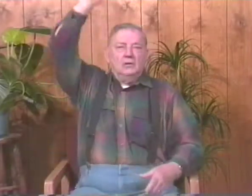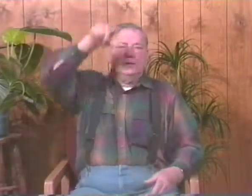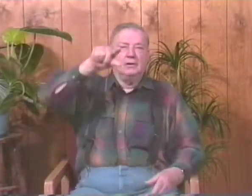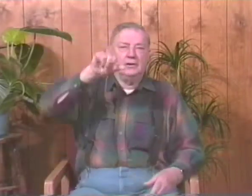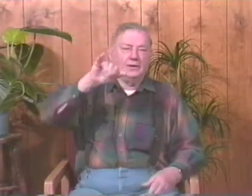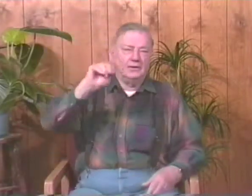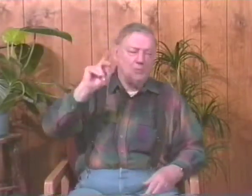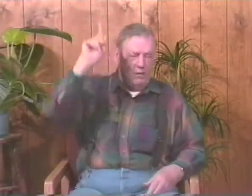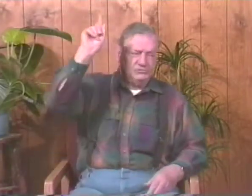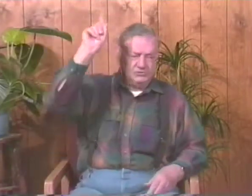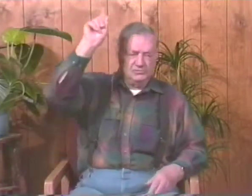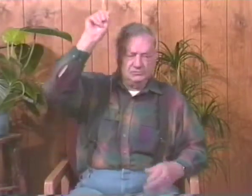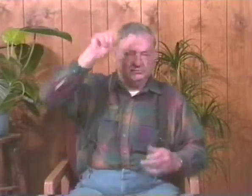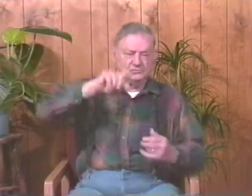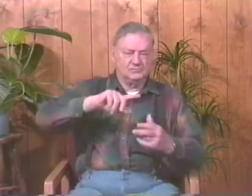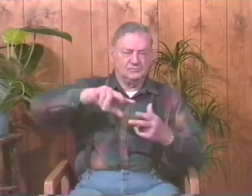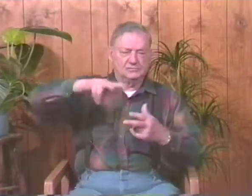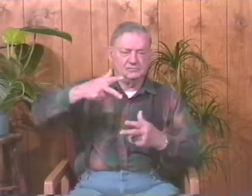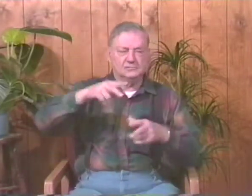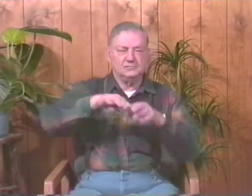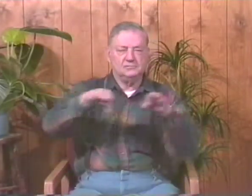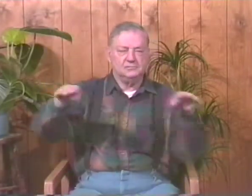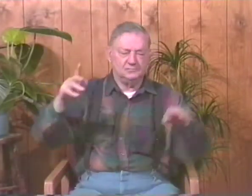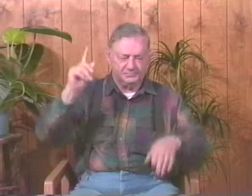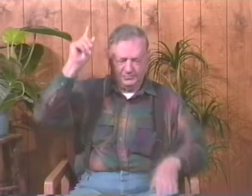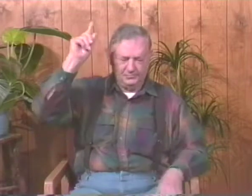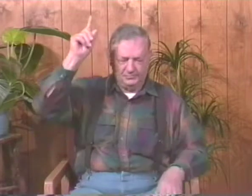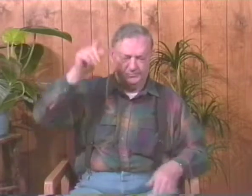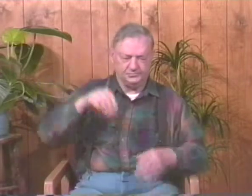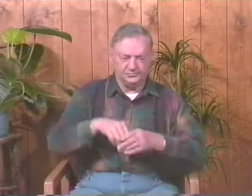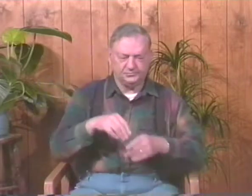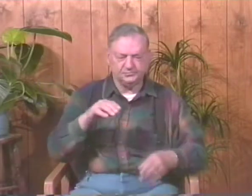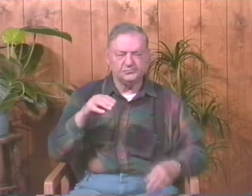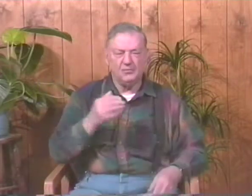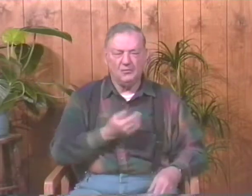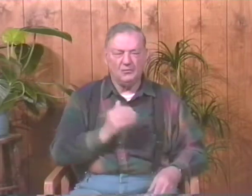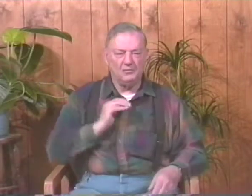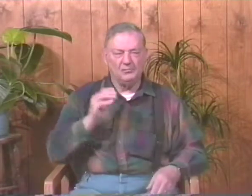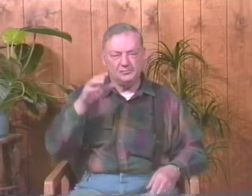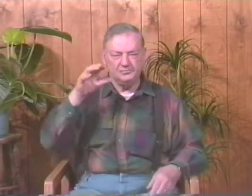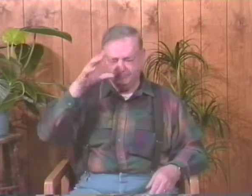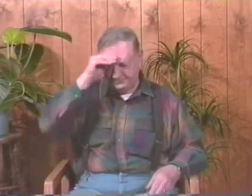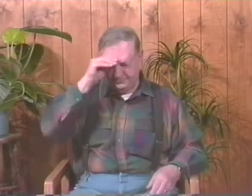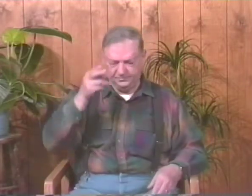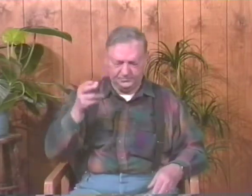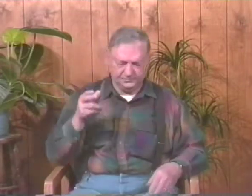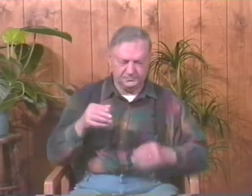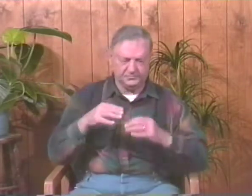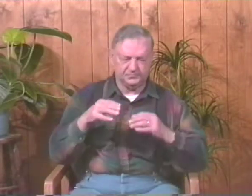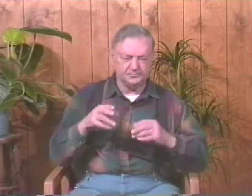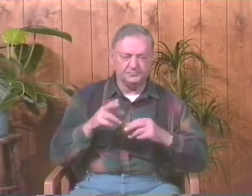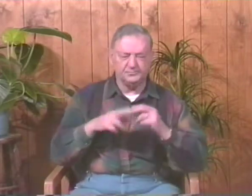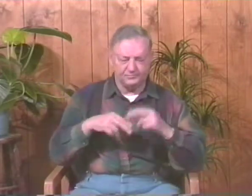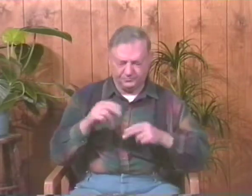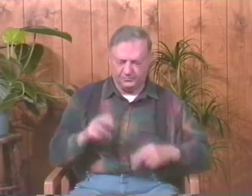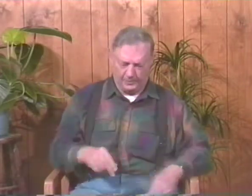I went upstairs into the gym. Up there was the third floor in the gymnasium. And that's where the boys had